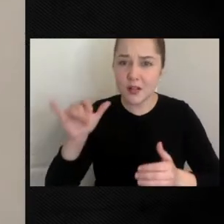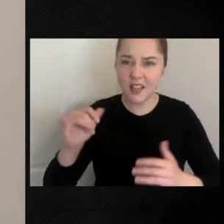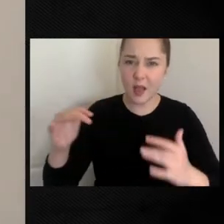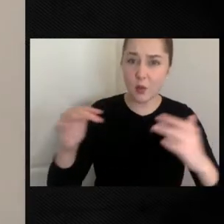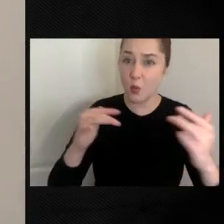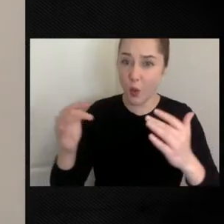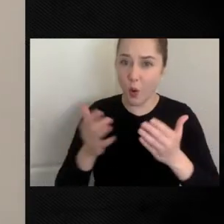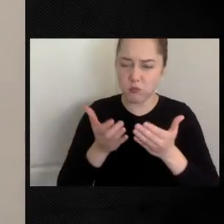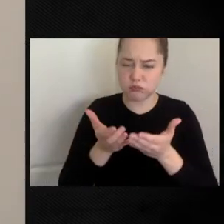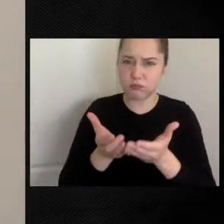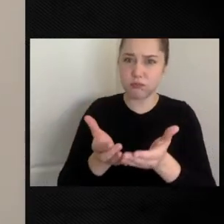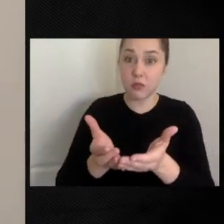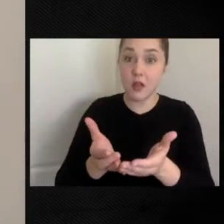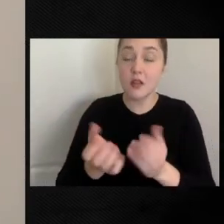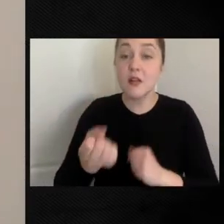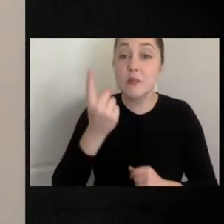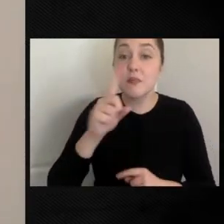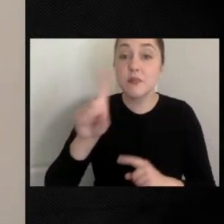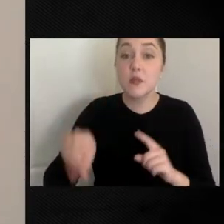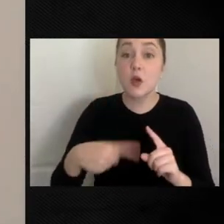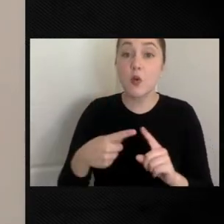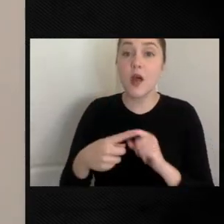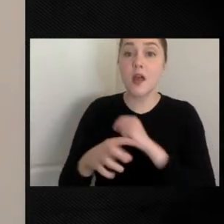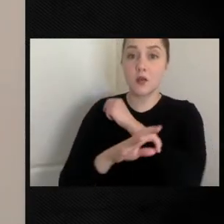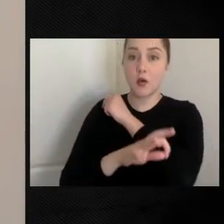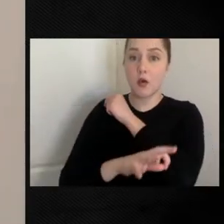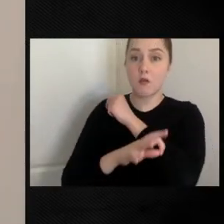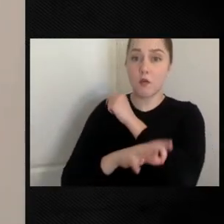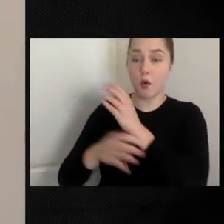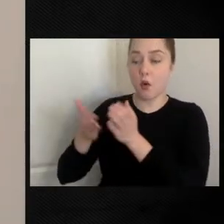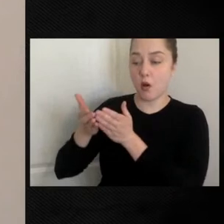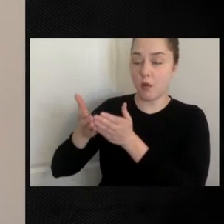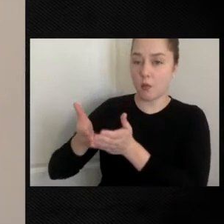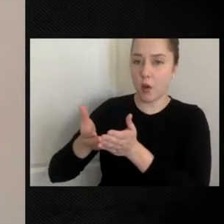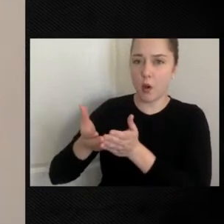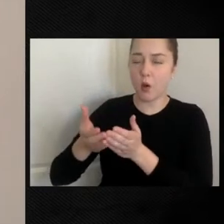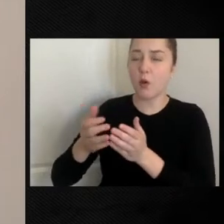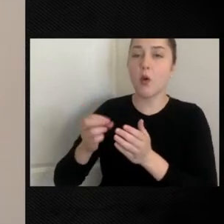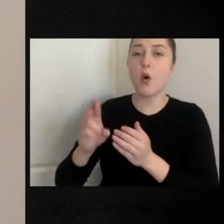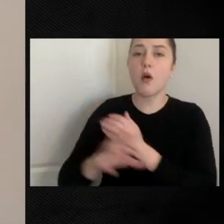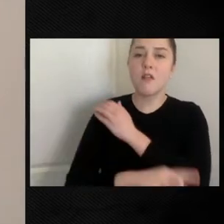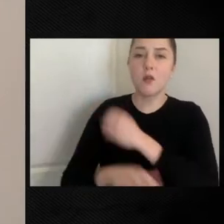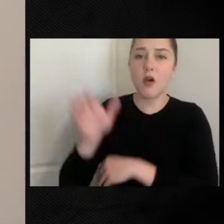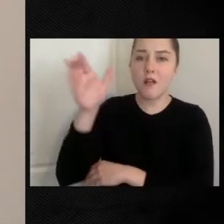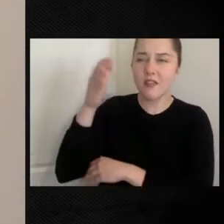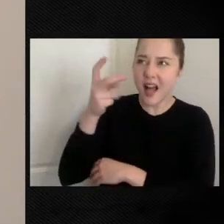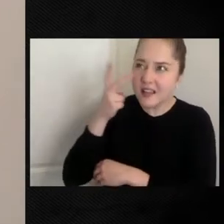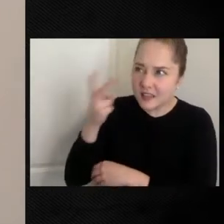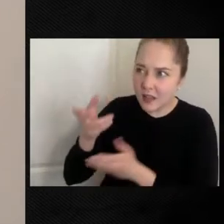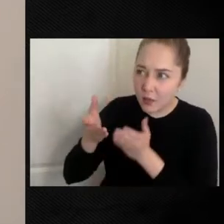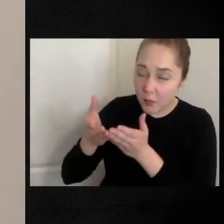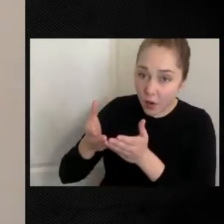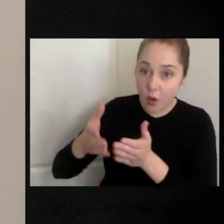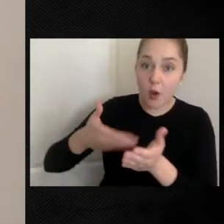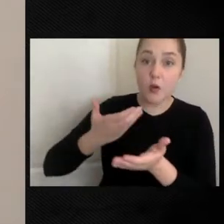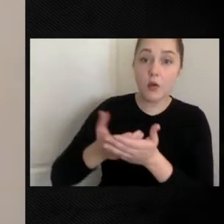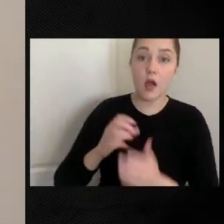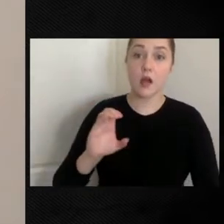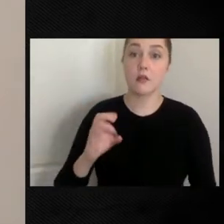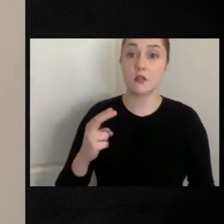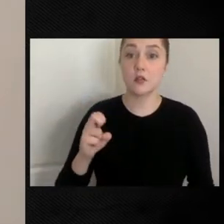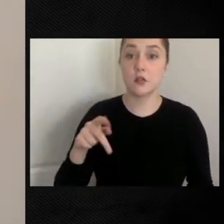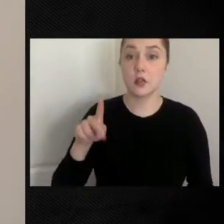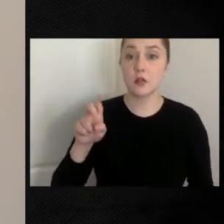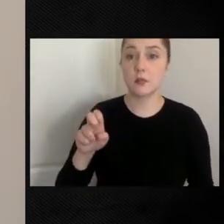Well, whenever a foreign vessel or a vessel with a foreign flag comes onto the Chesapeake Bay, whether it's through Cape